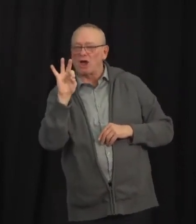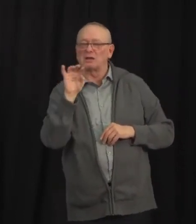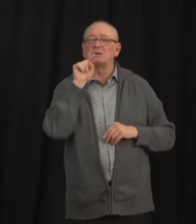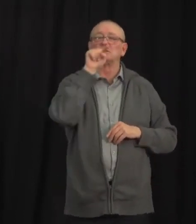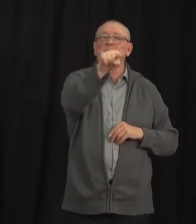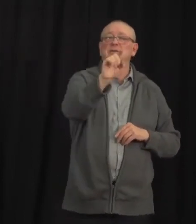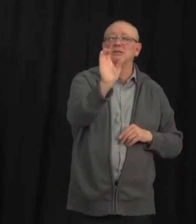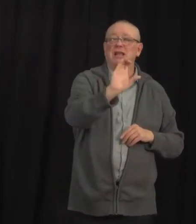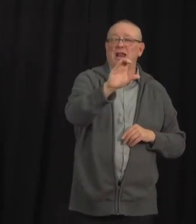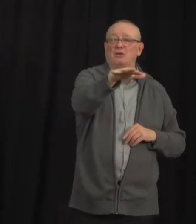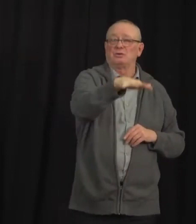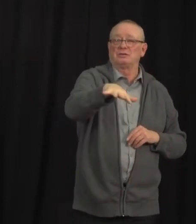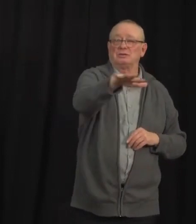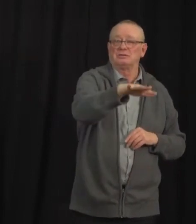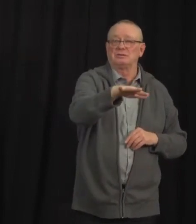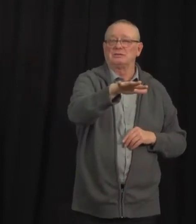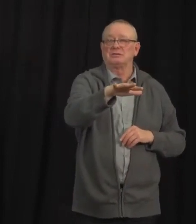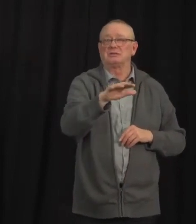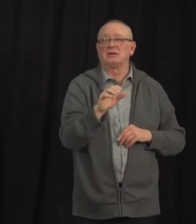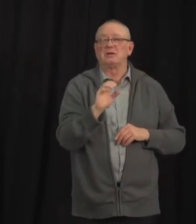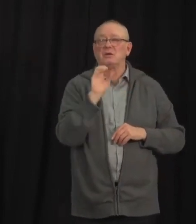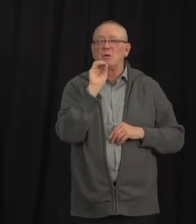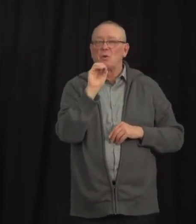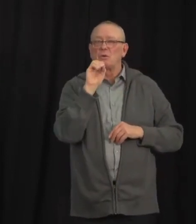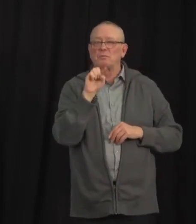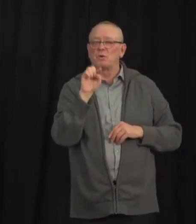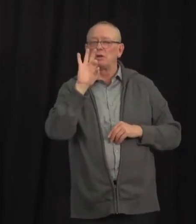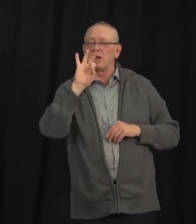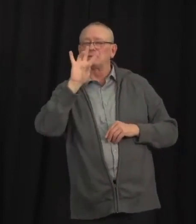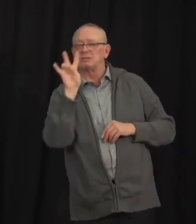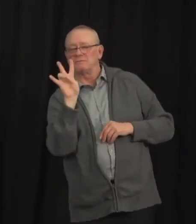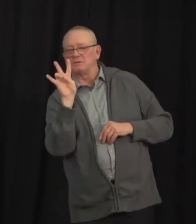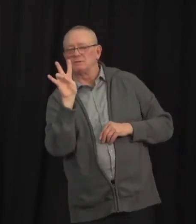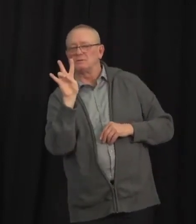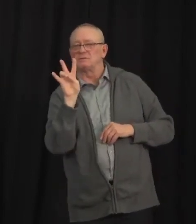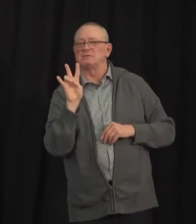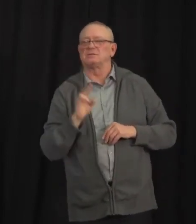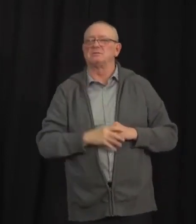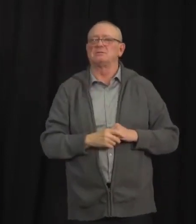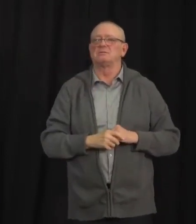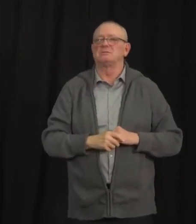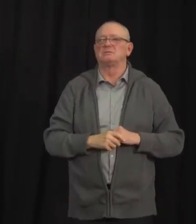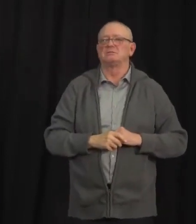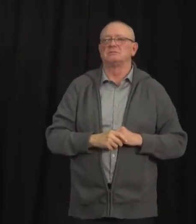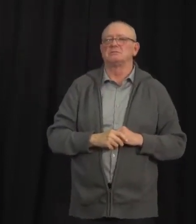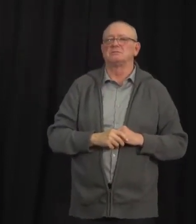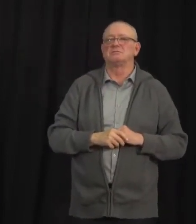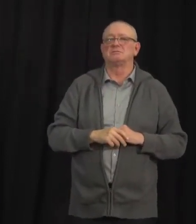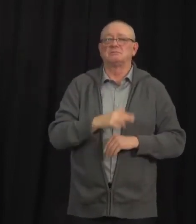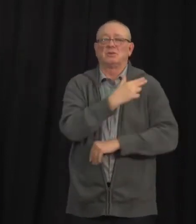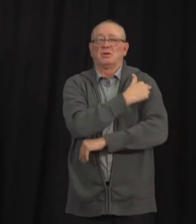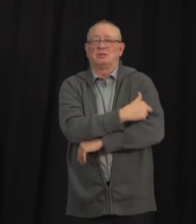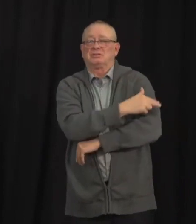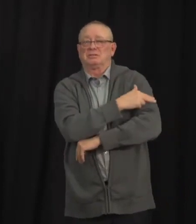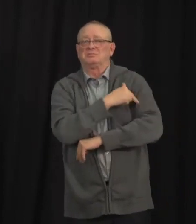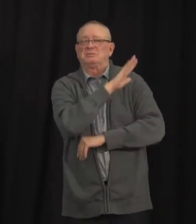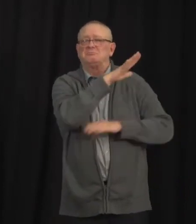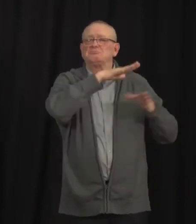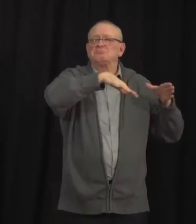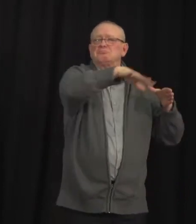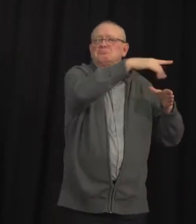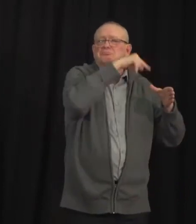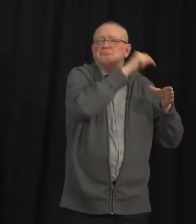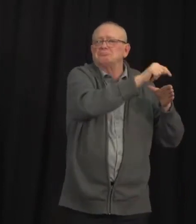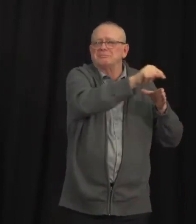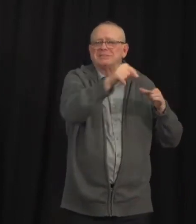extremely high and our health care system remains under severe strain. This week, we must redouble our efforts and